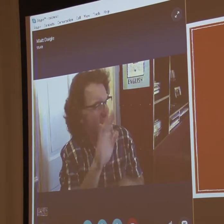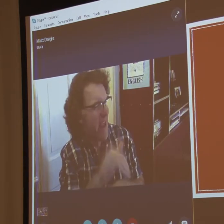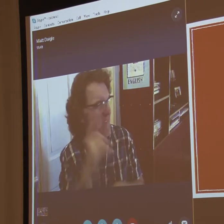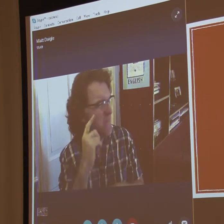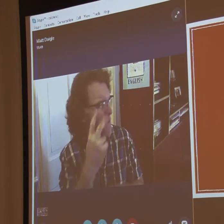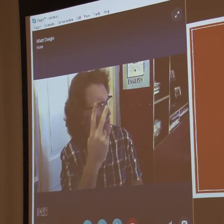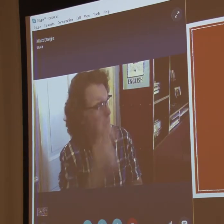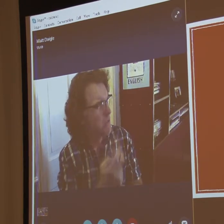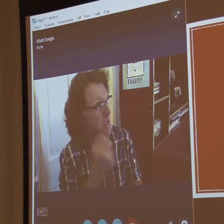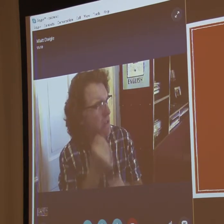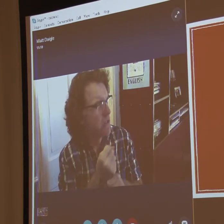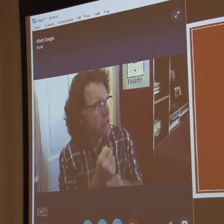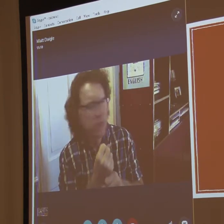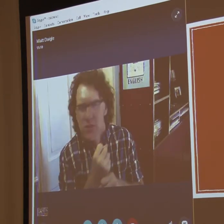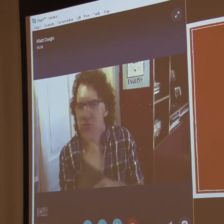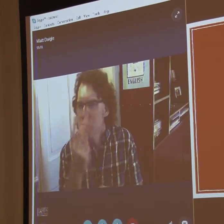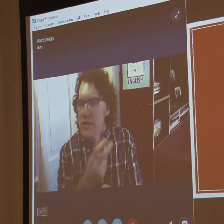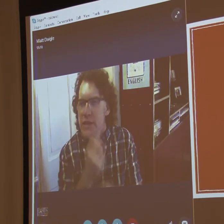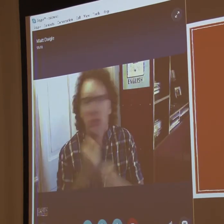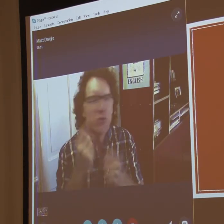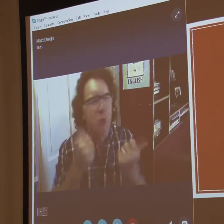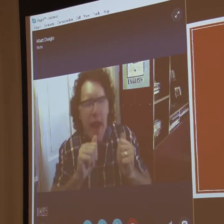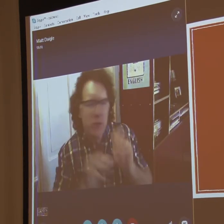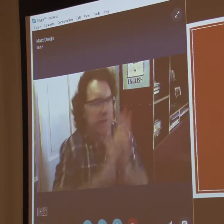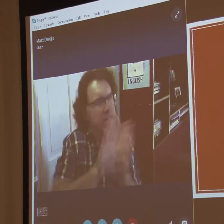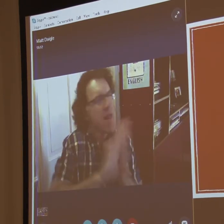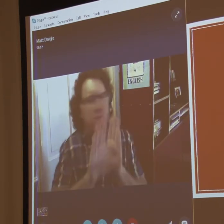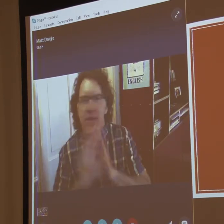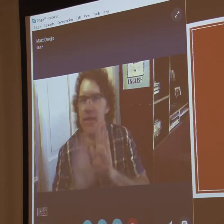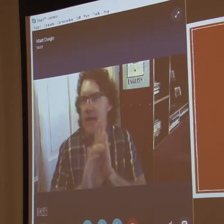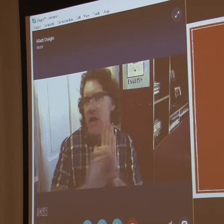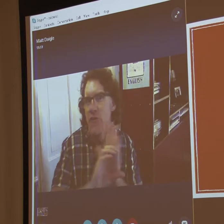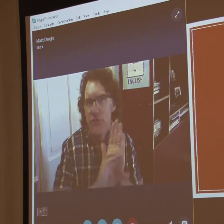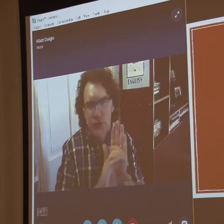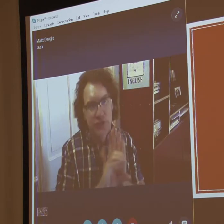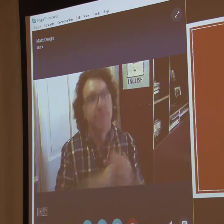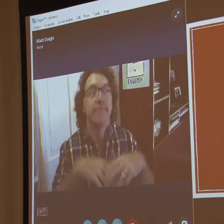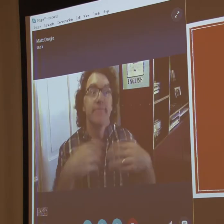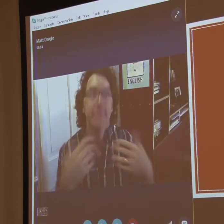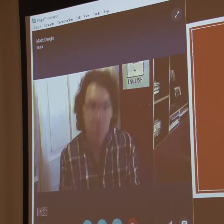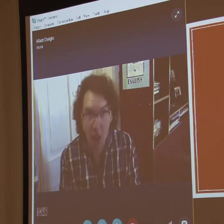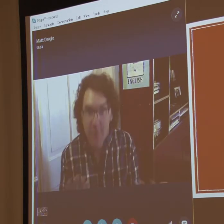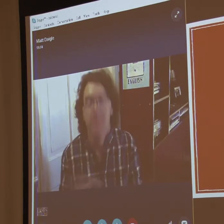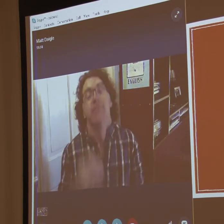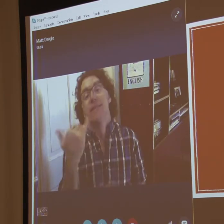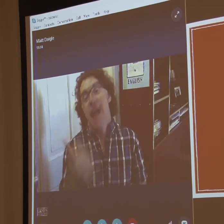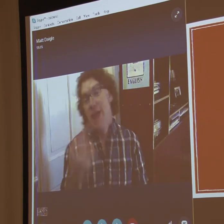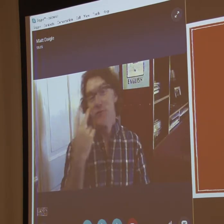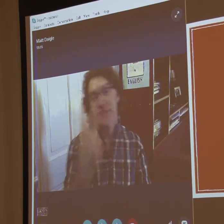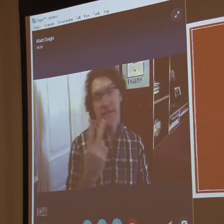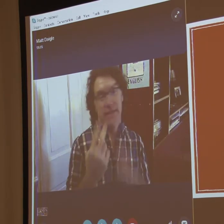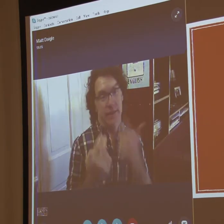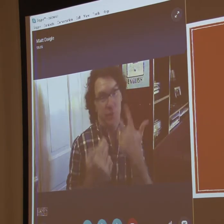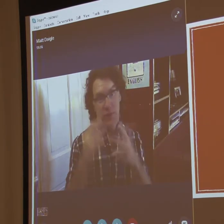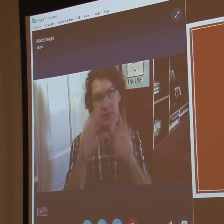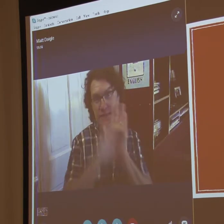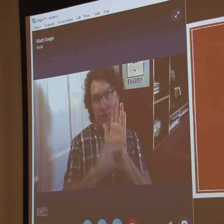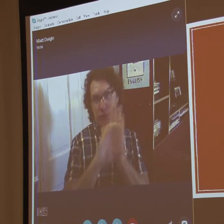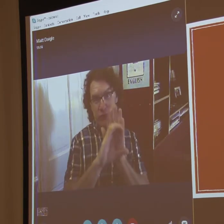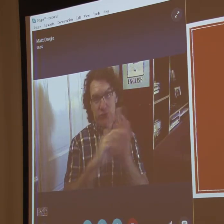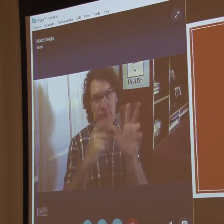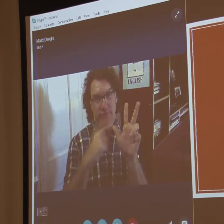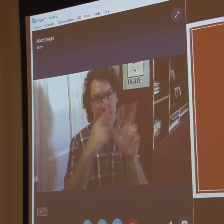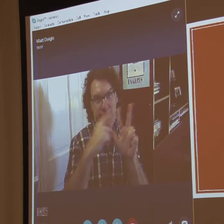We, we've been working, we've worked on it for about two years. I developed it in the beginning.